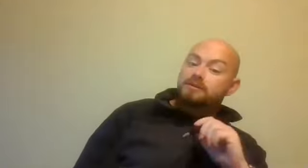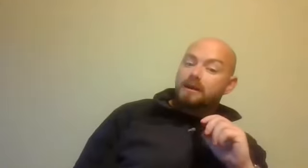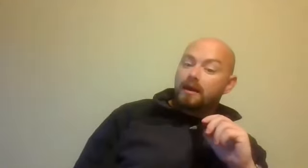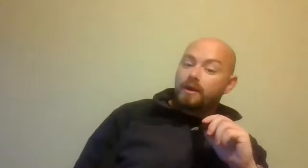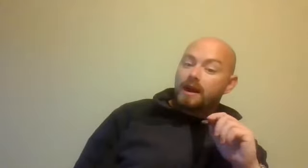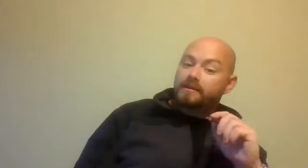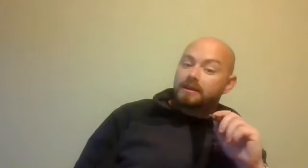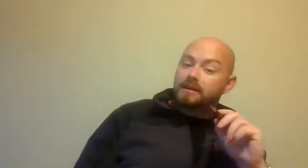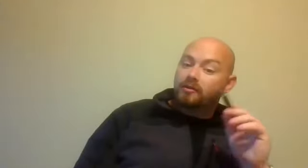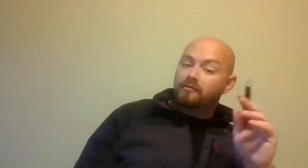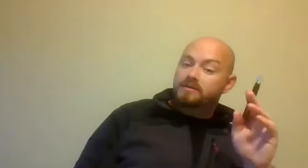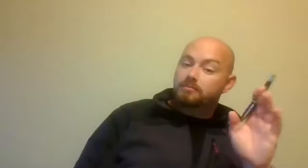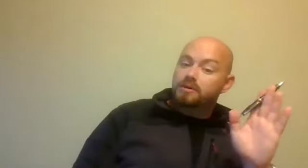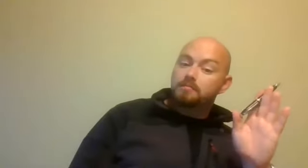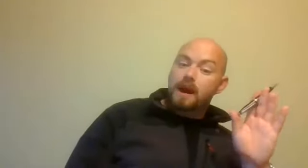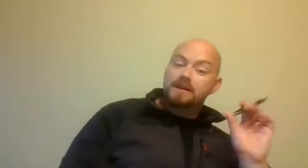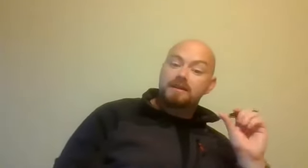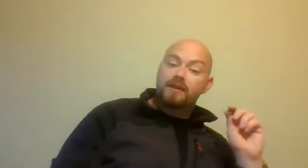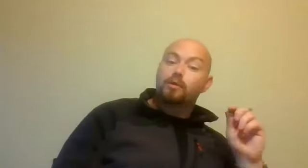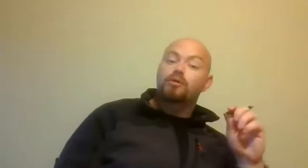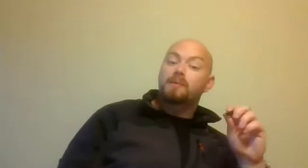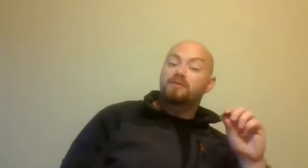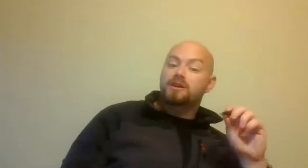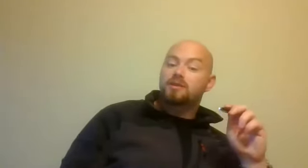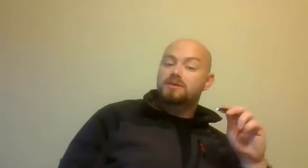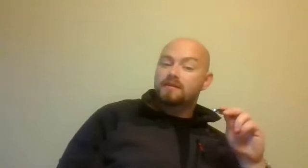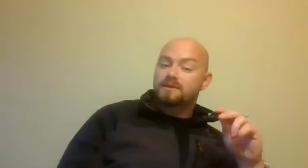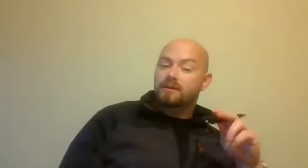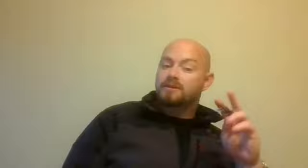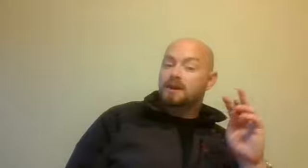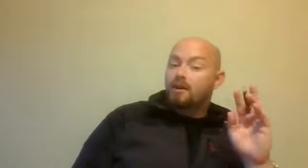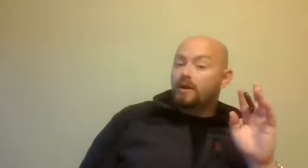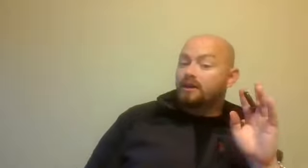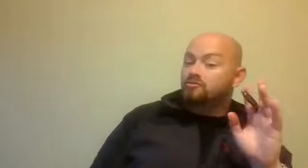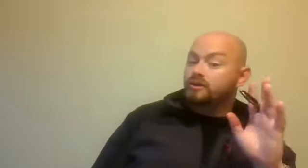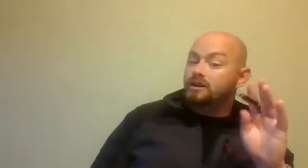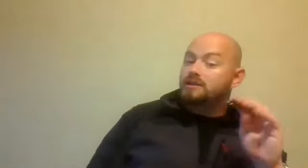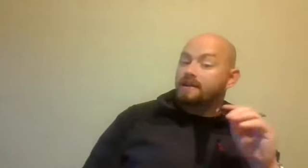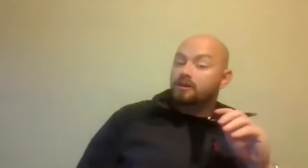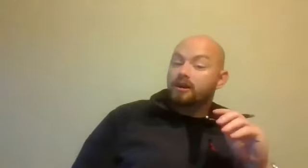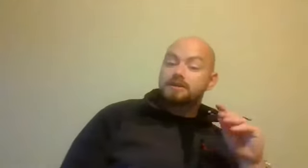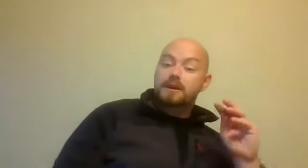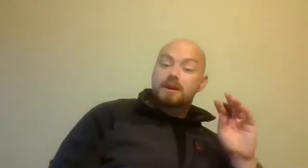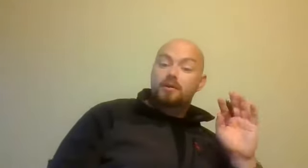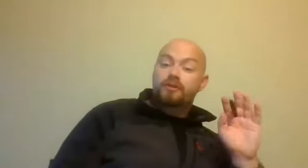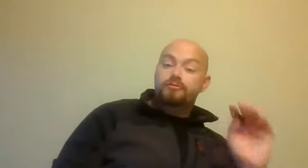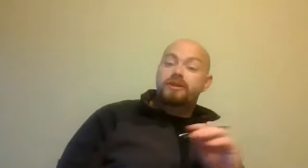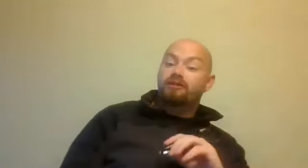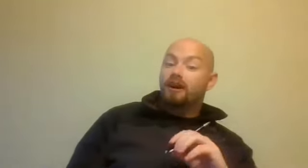we had the government multi-packing framework agreement for security service and learned. We had three tender clients going on three different